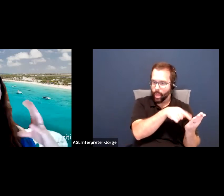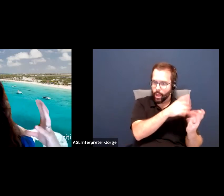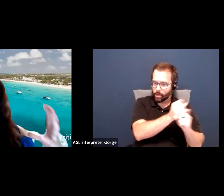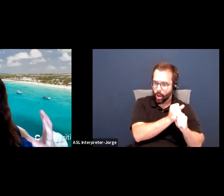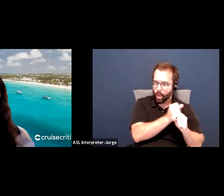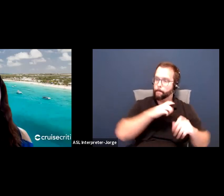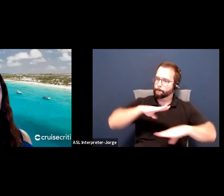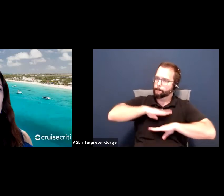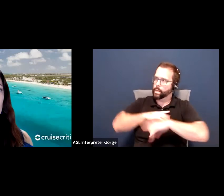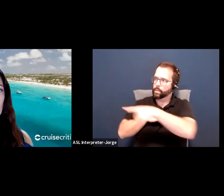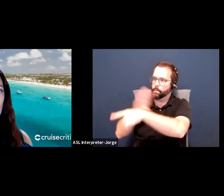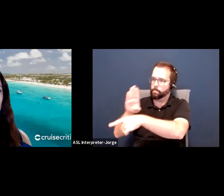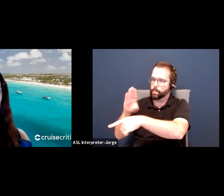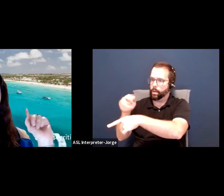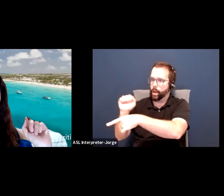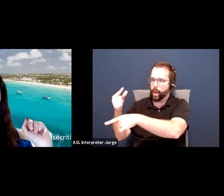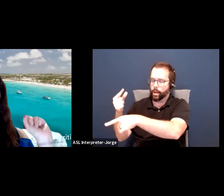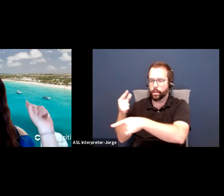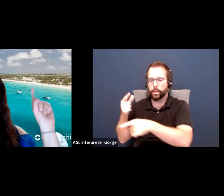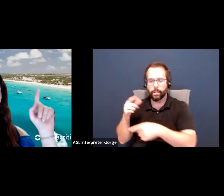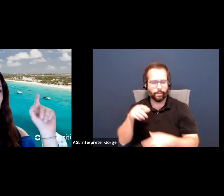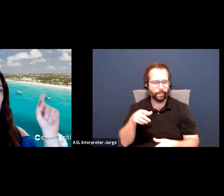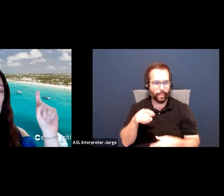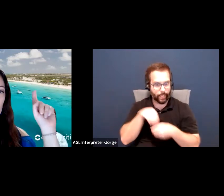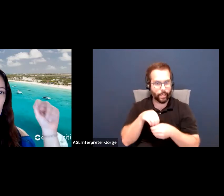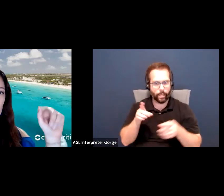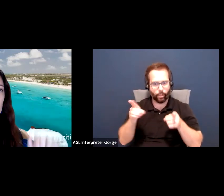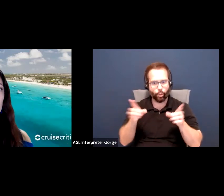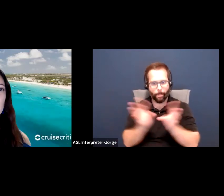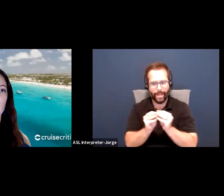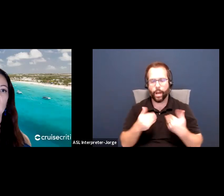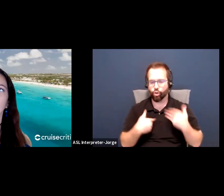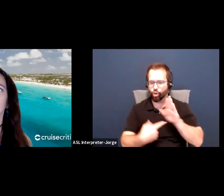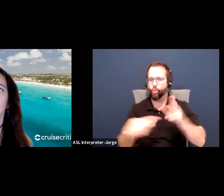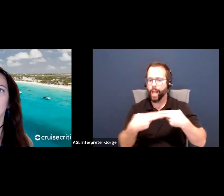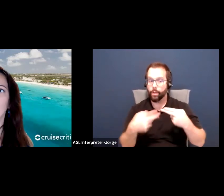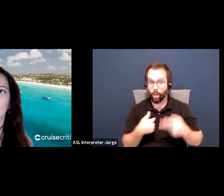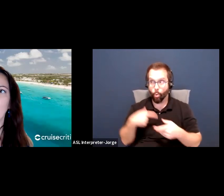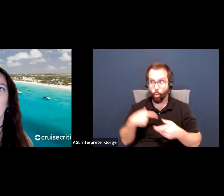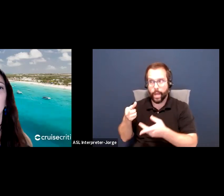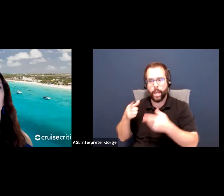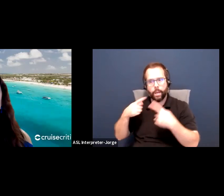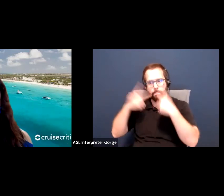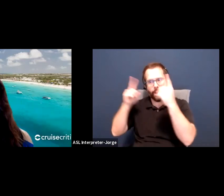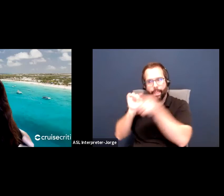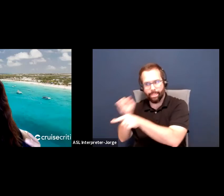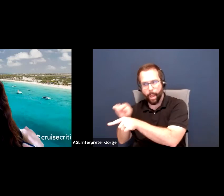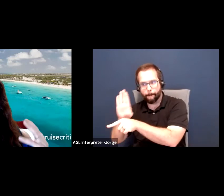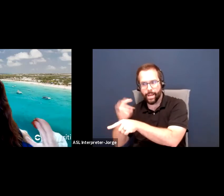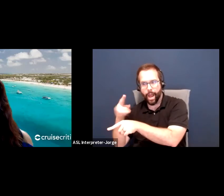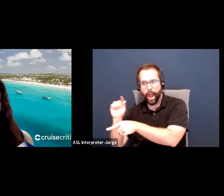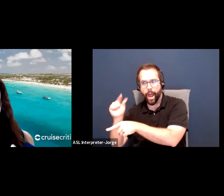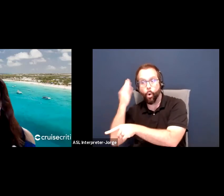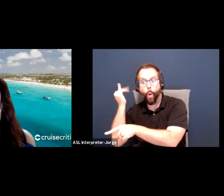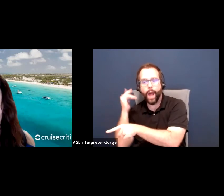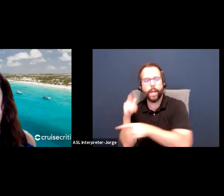say, this is how we know we've hit our target. Because look, we got called to represent this and we've been part of that. And